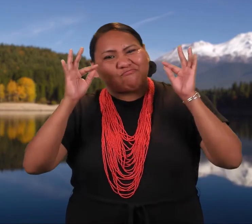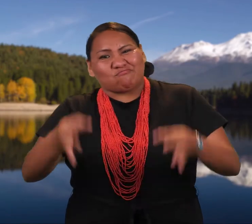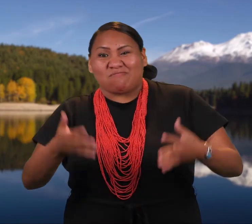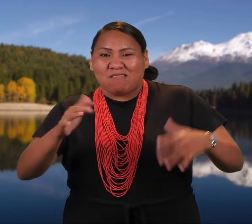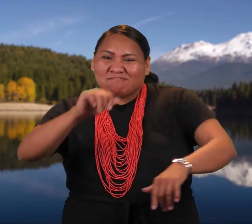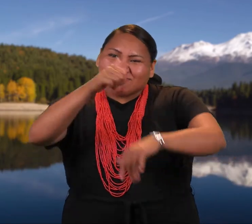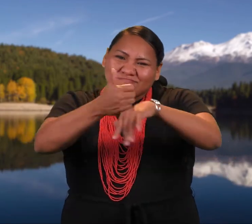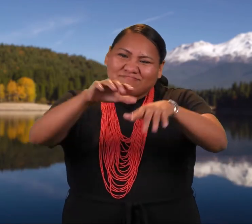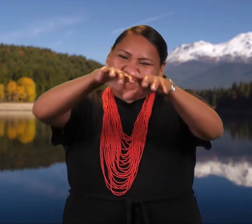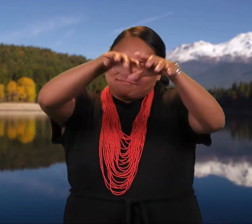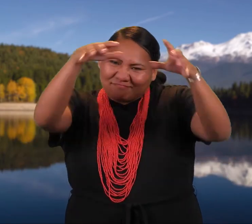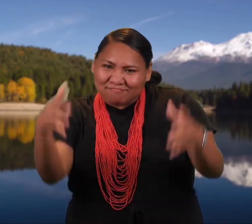and her children.